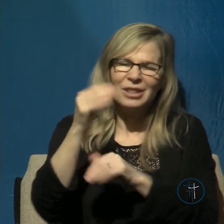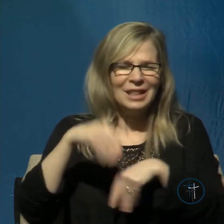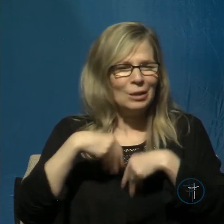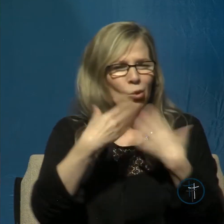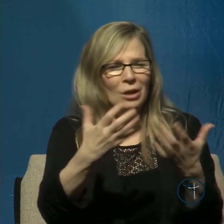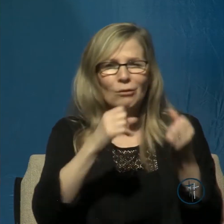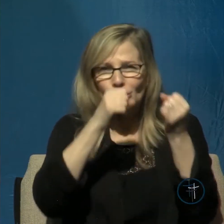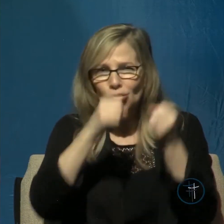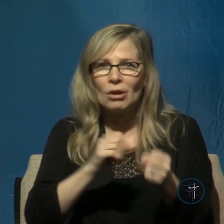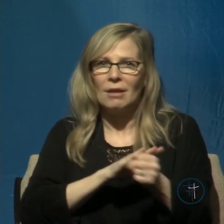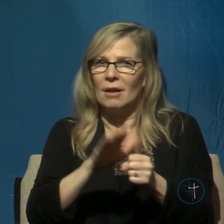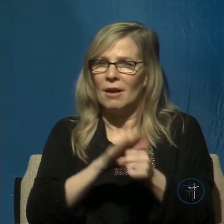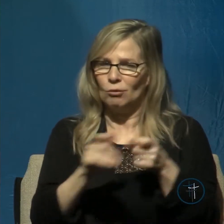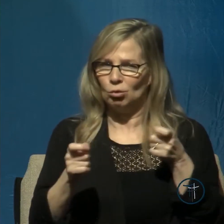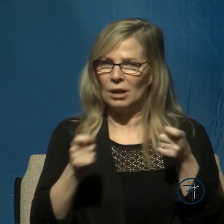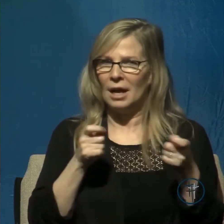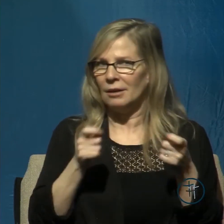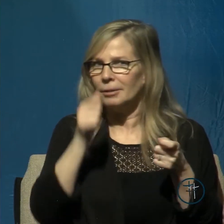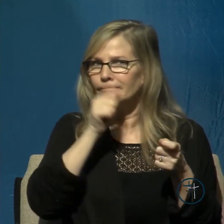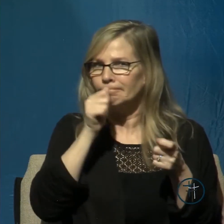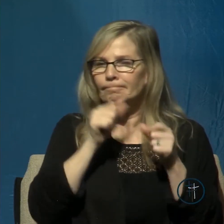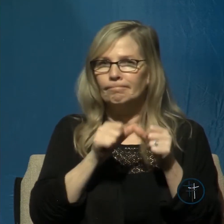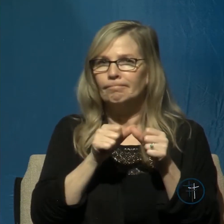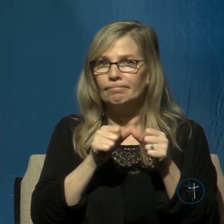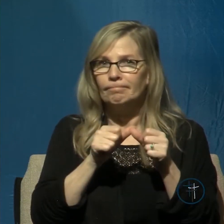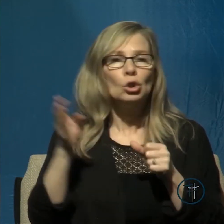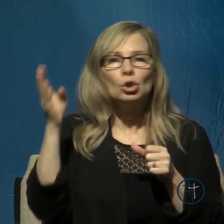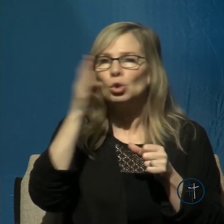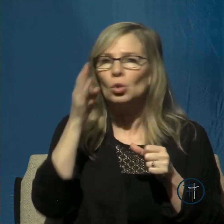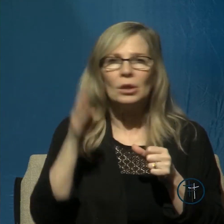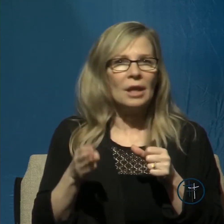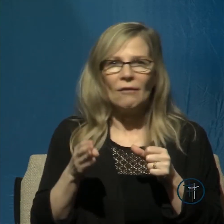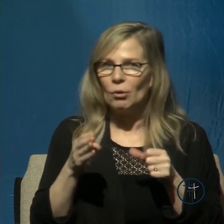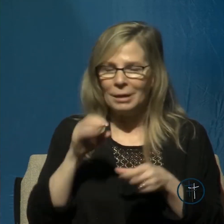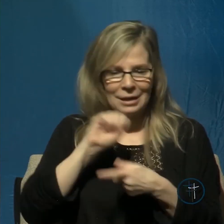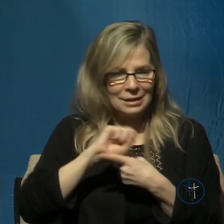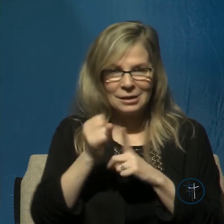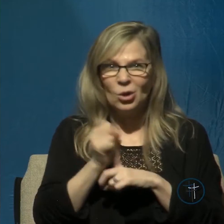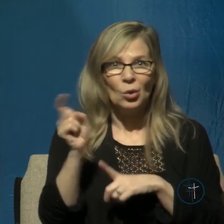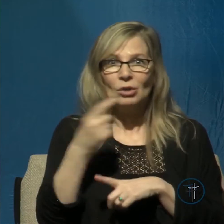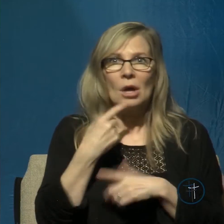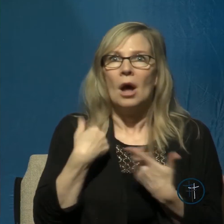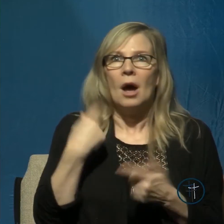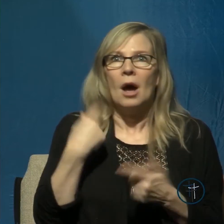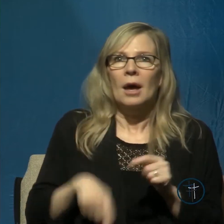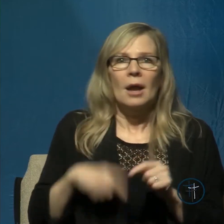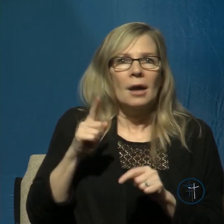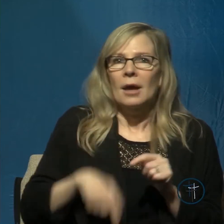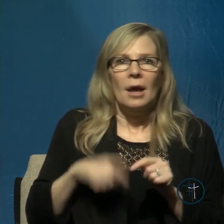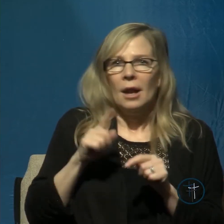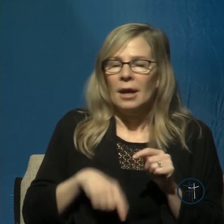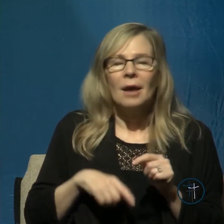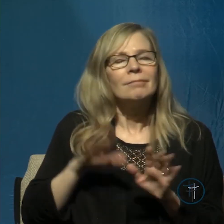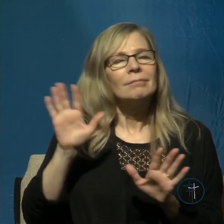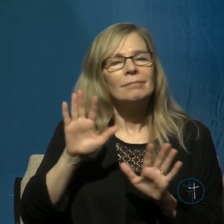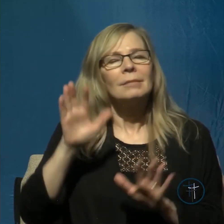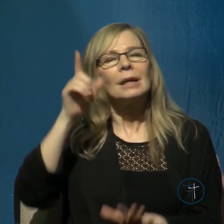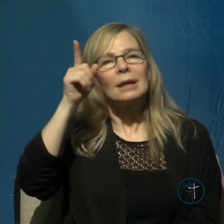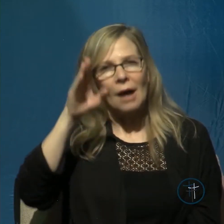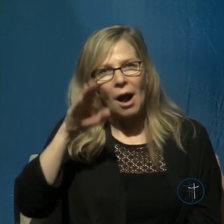situation where you can say I can't do this because God's grace is always sufficient this is the way he delivers us by giving